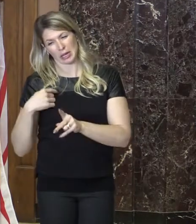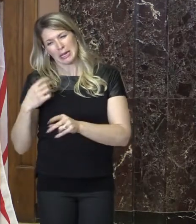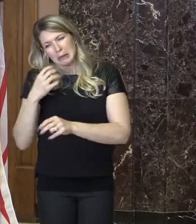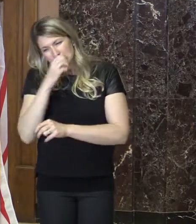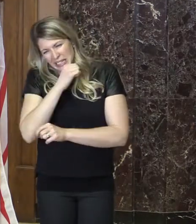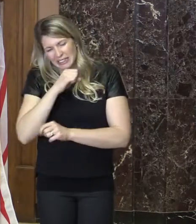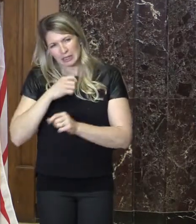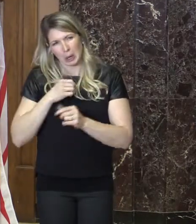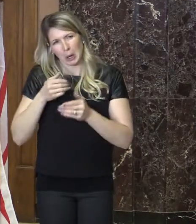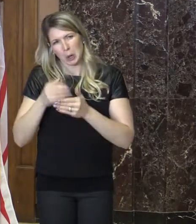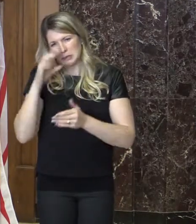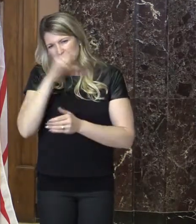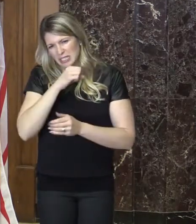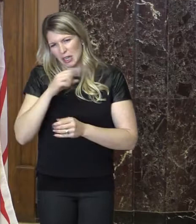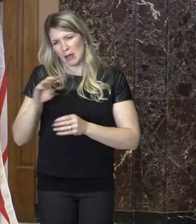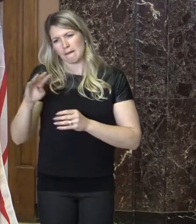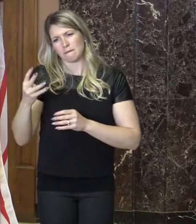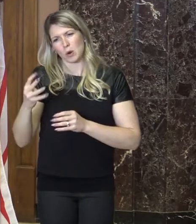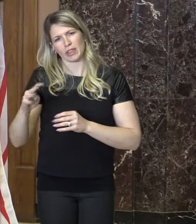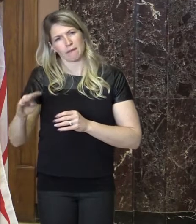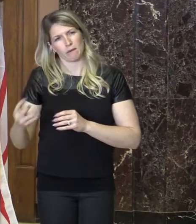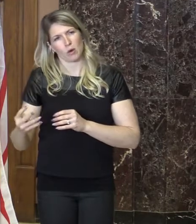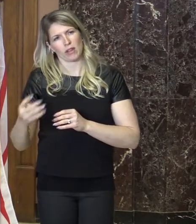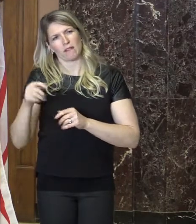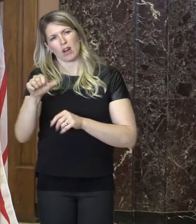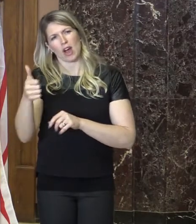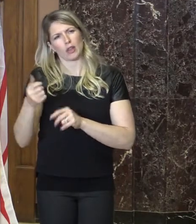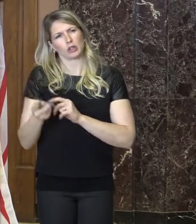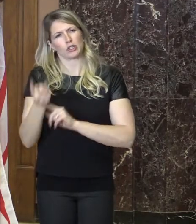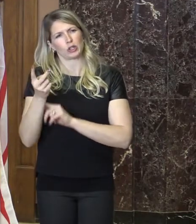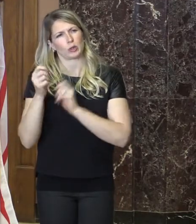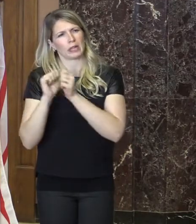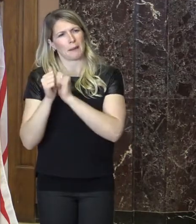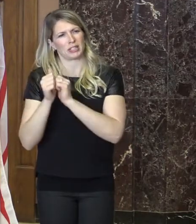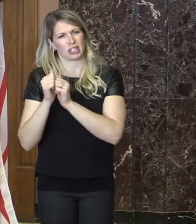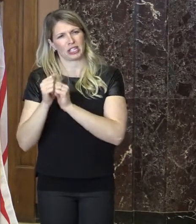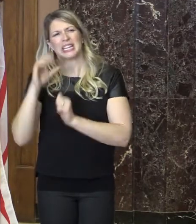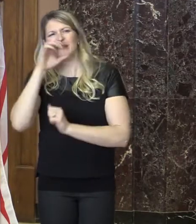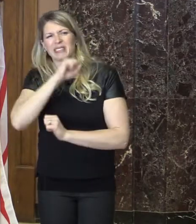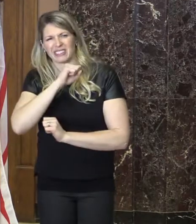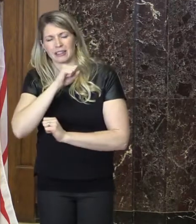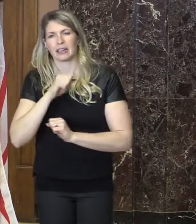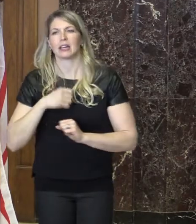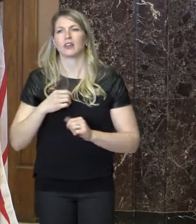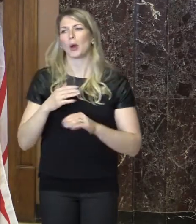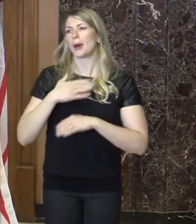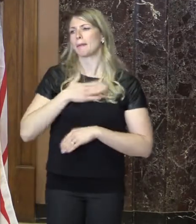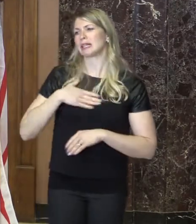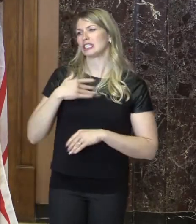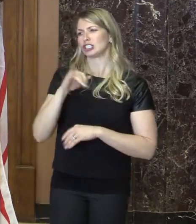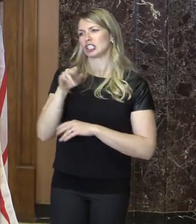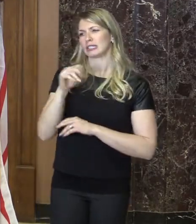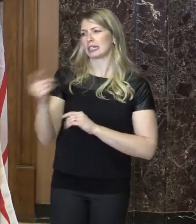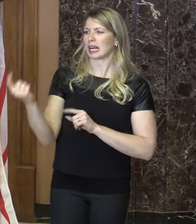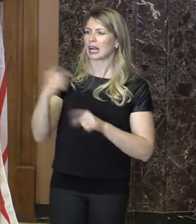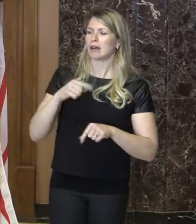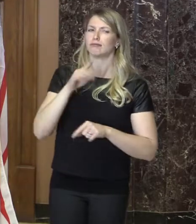fourth in the 100m and 200m snowshoeing events. I now ask Justin to come forward to say a few words.